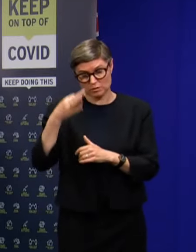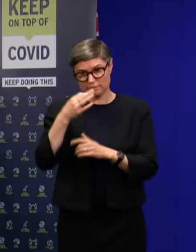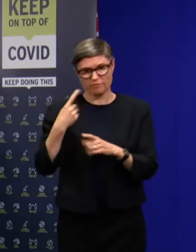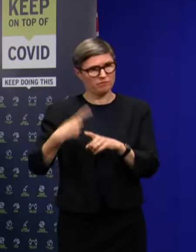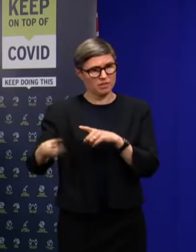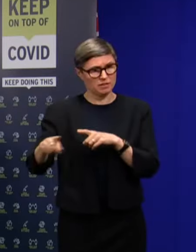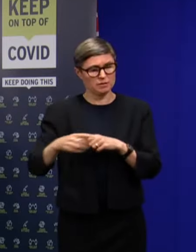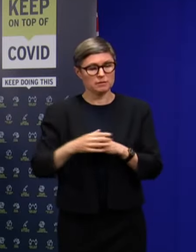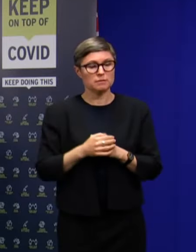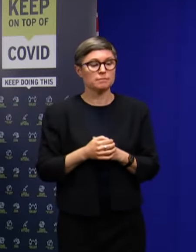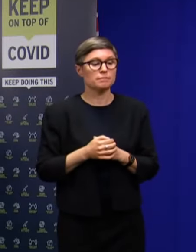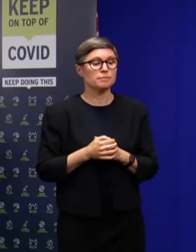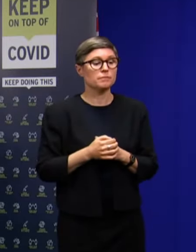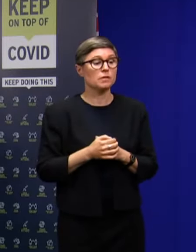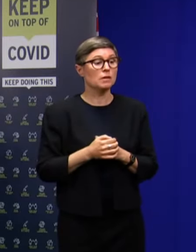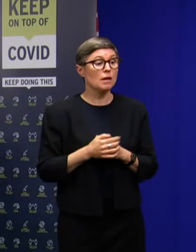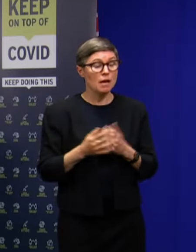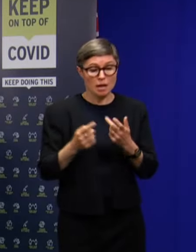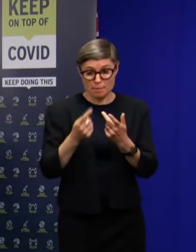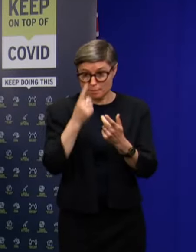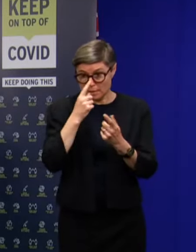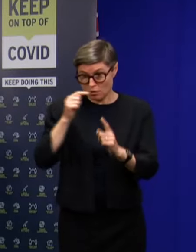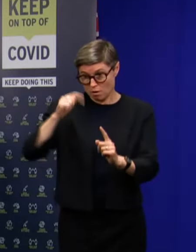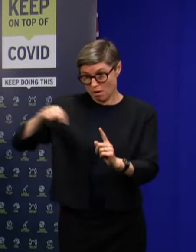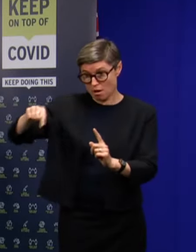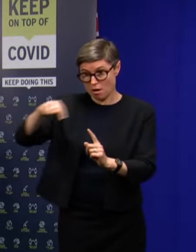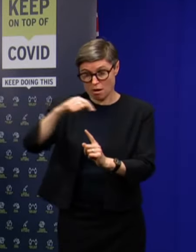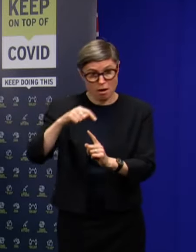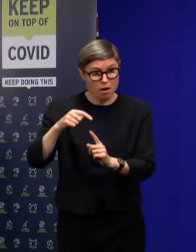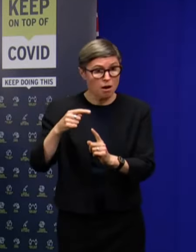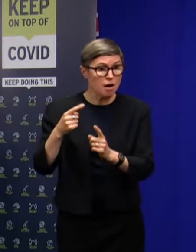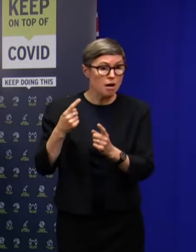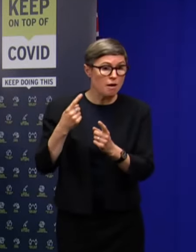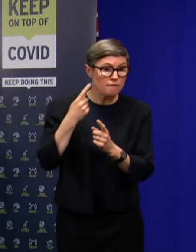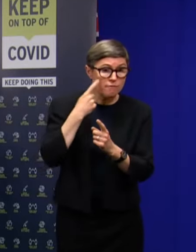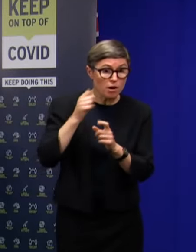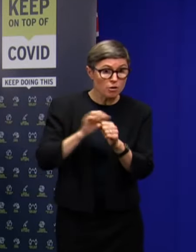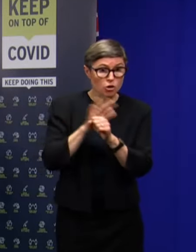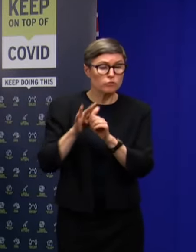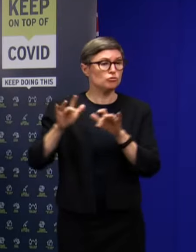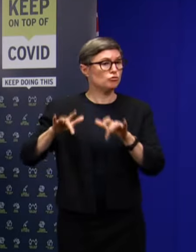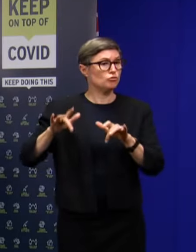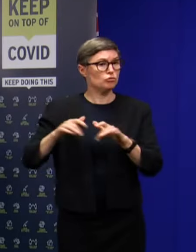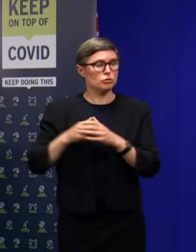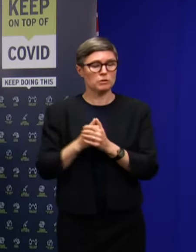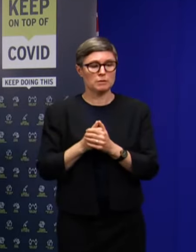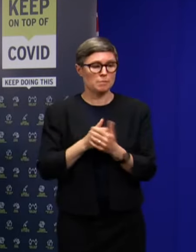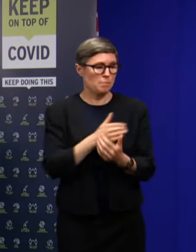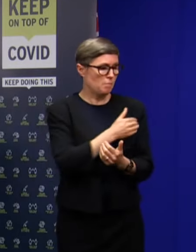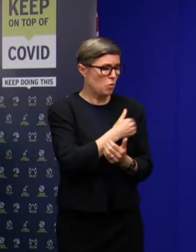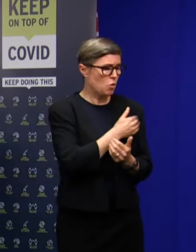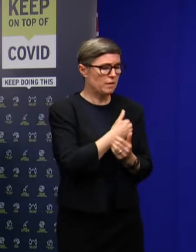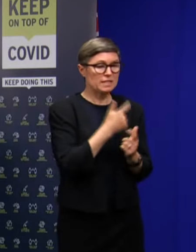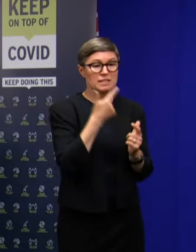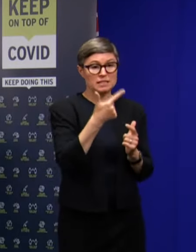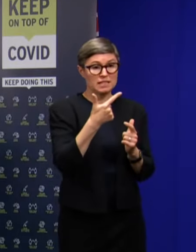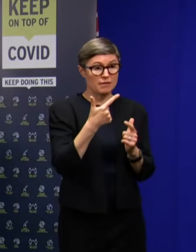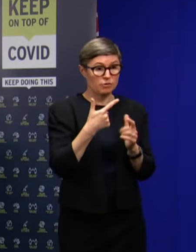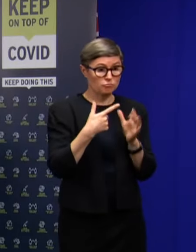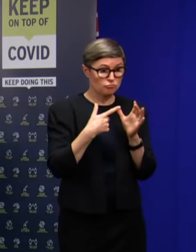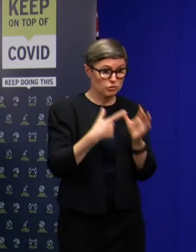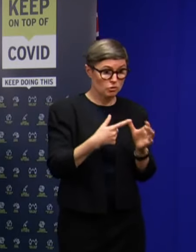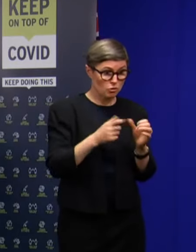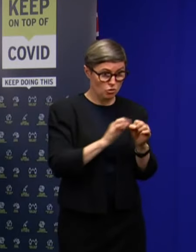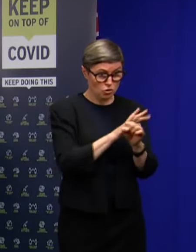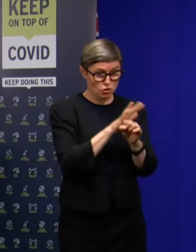that have arisen. There have been seven test results that we've received back this morning, of which four of